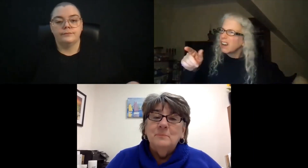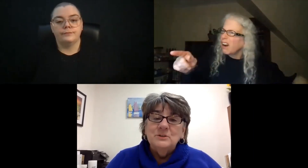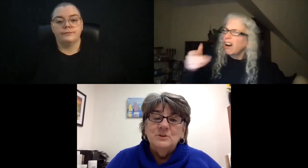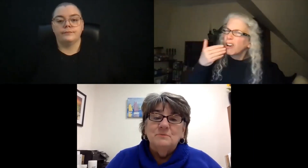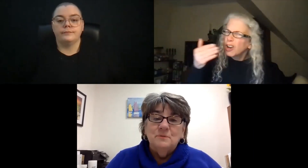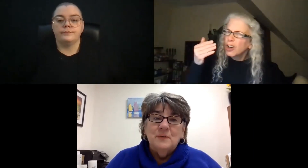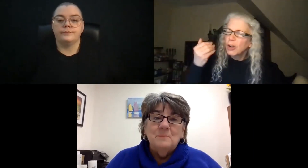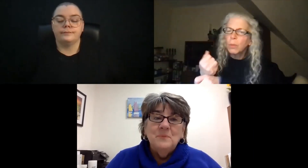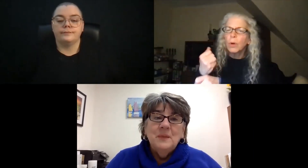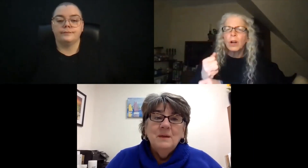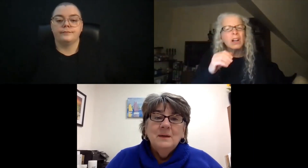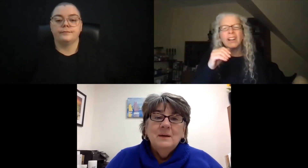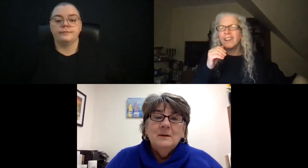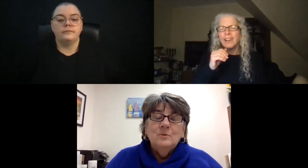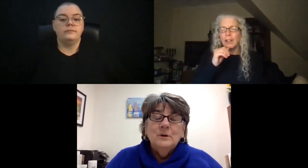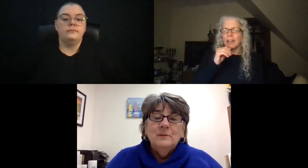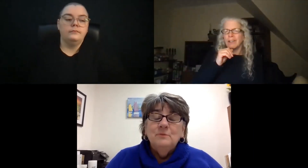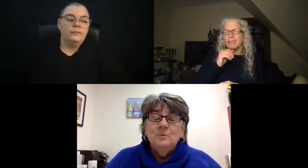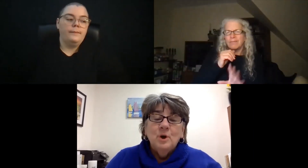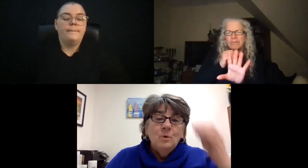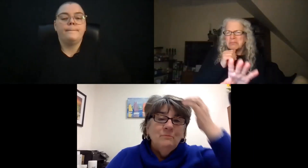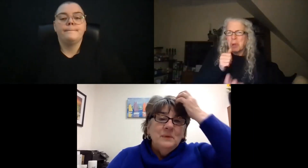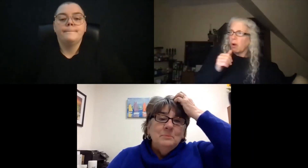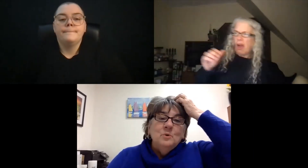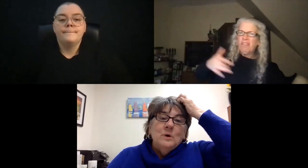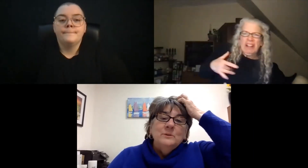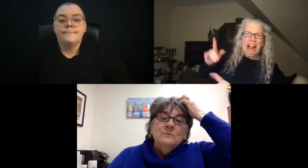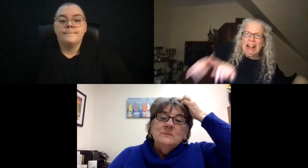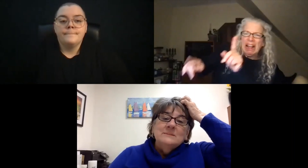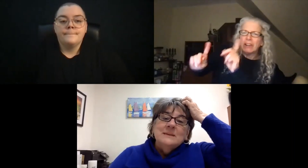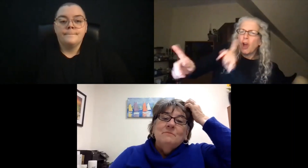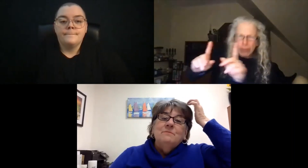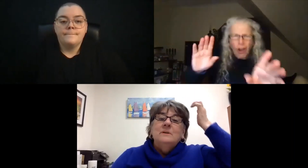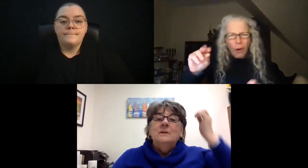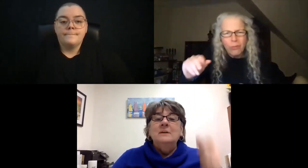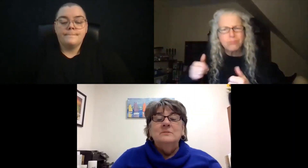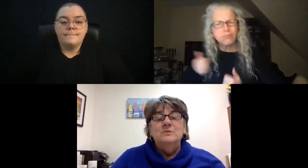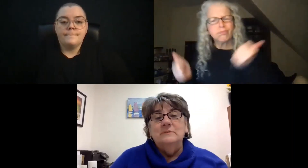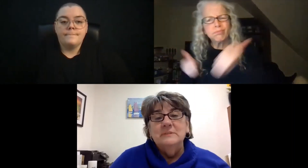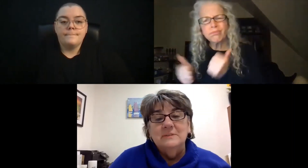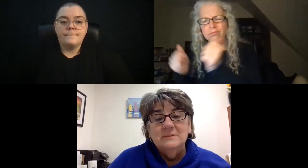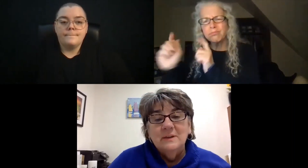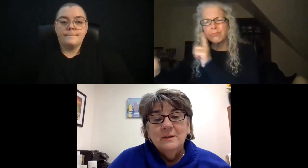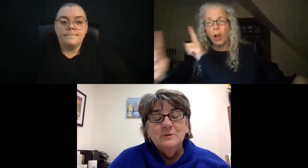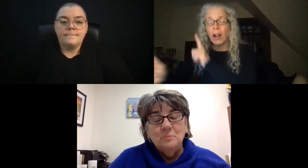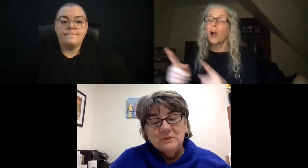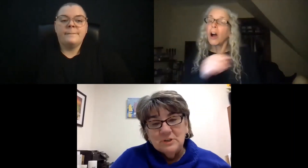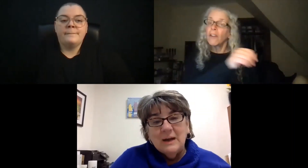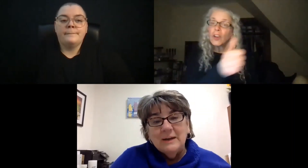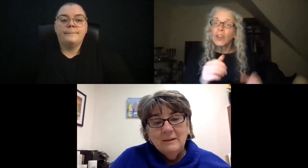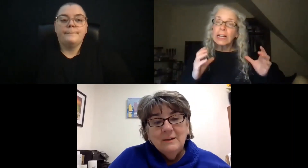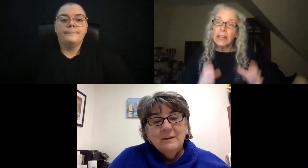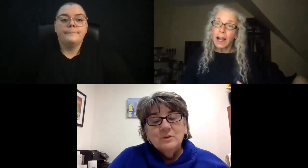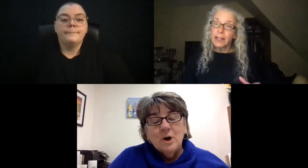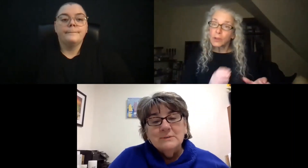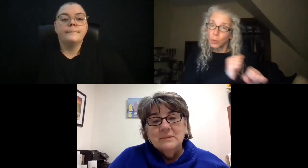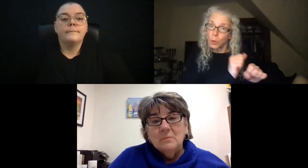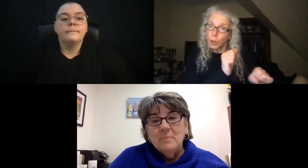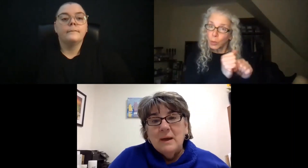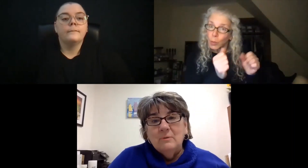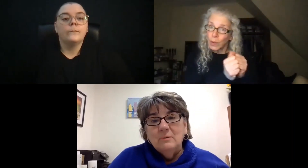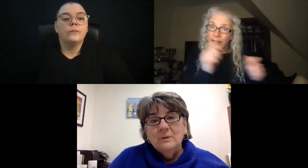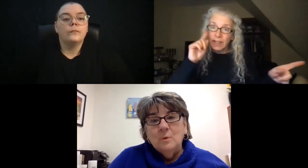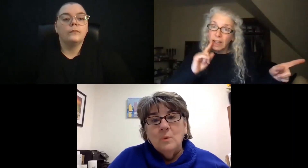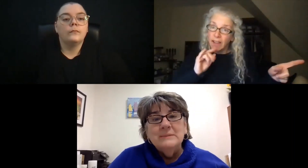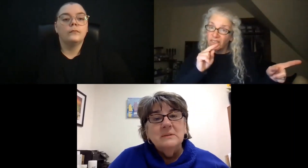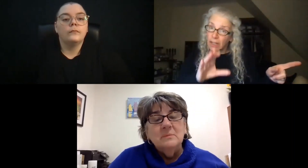get information for them. Or if you know of people who are using Deaf Inc services, don't be shy. Talk to them